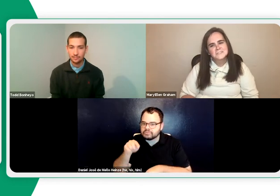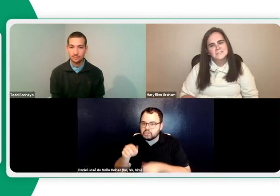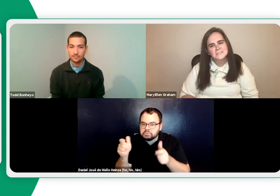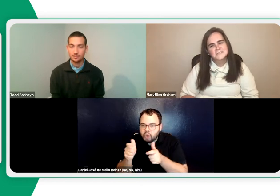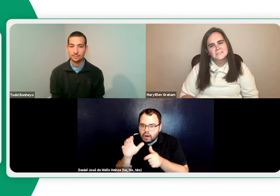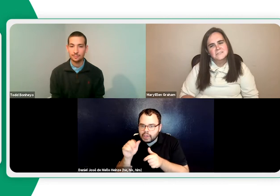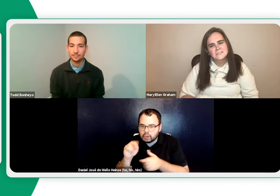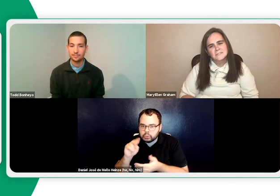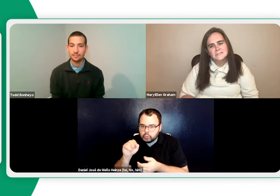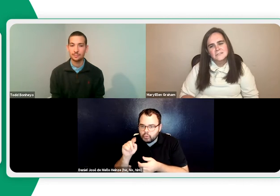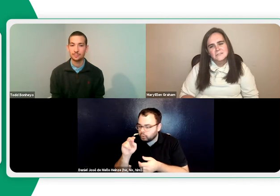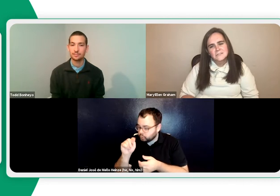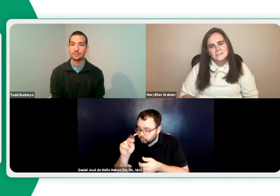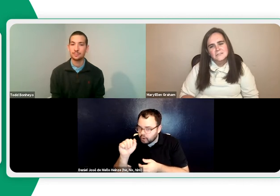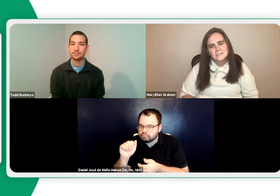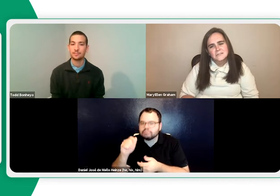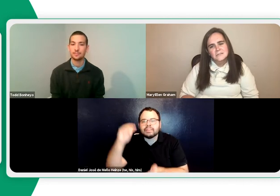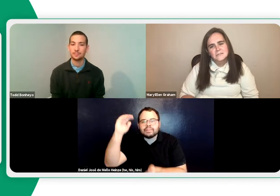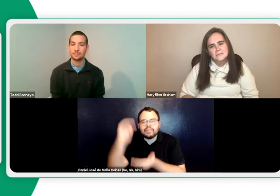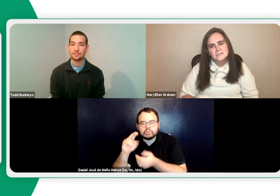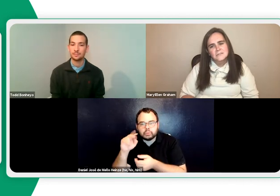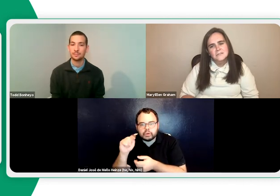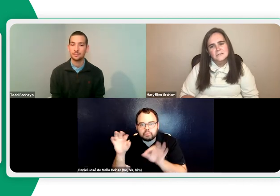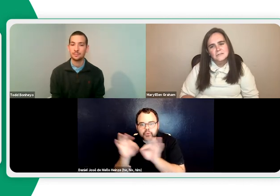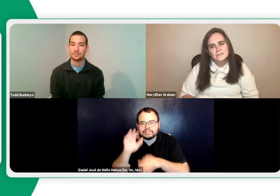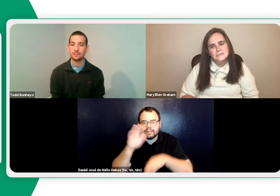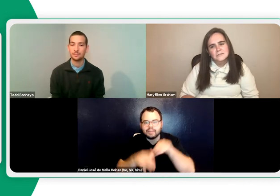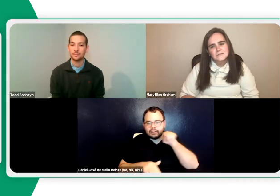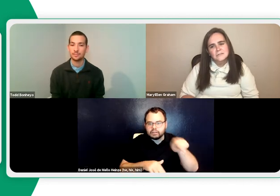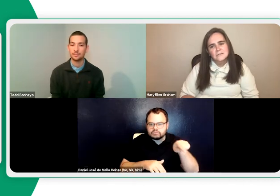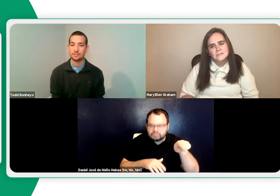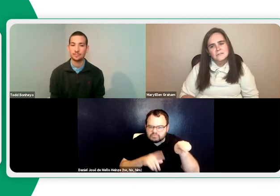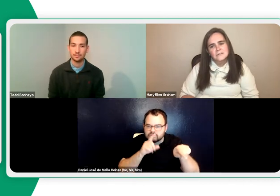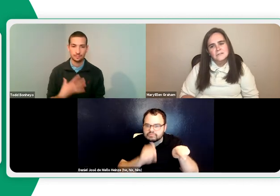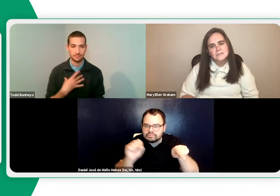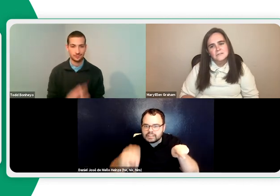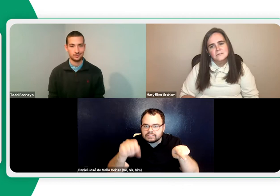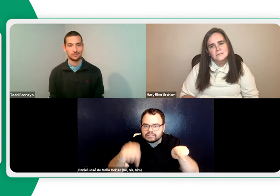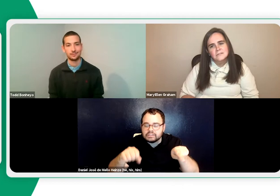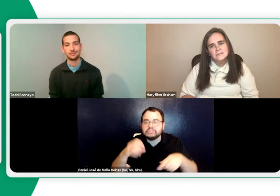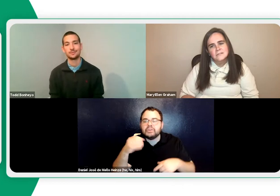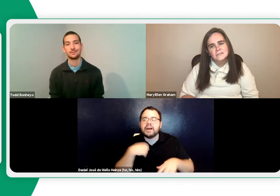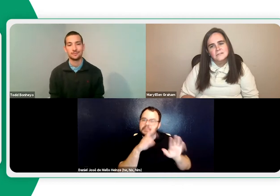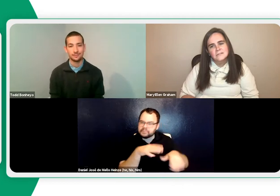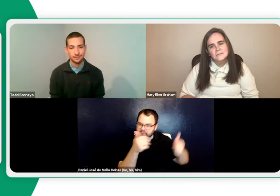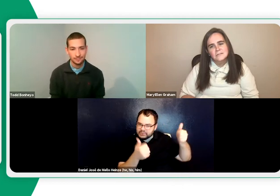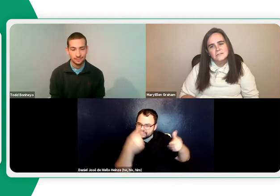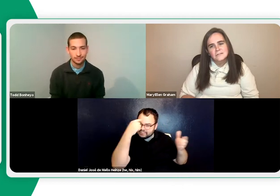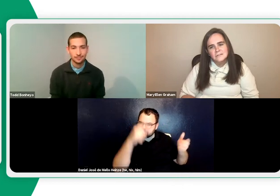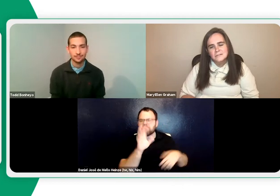don't realize that, or they would assume that the larger amount would have a smaller unit price that you save more money the more